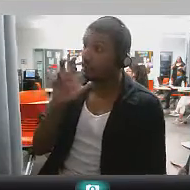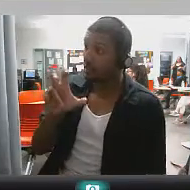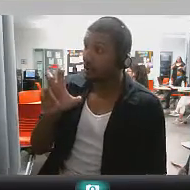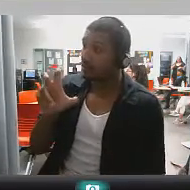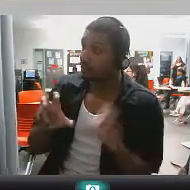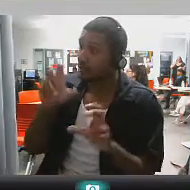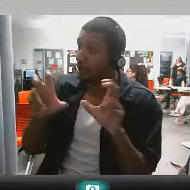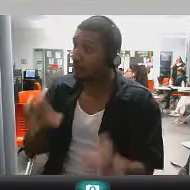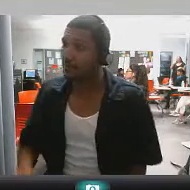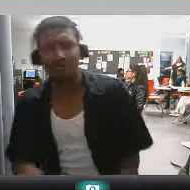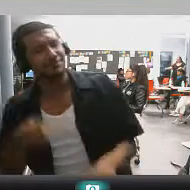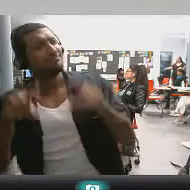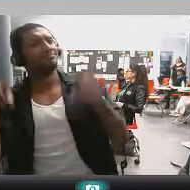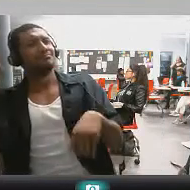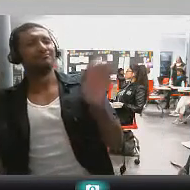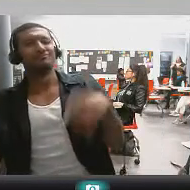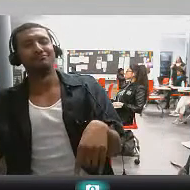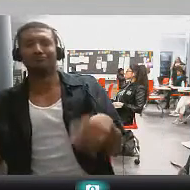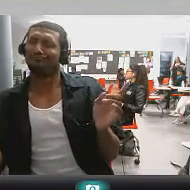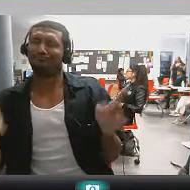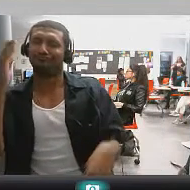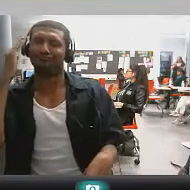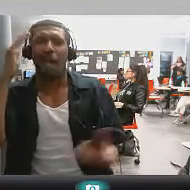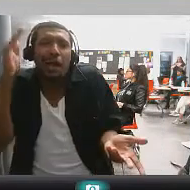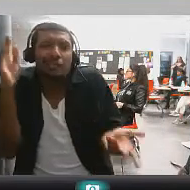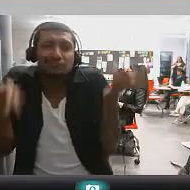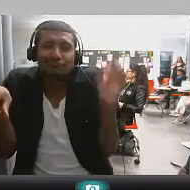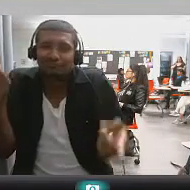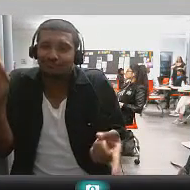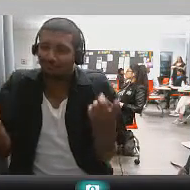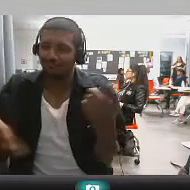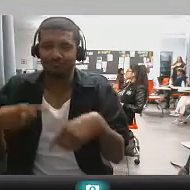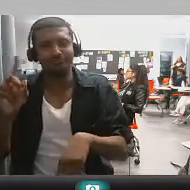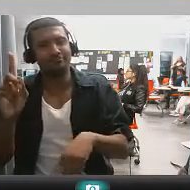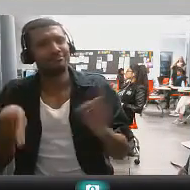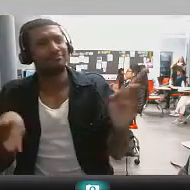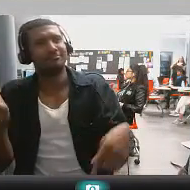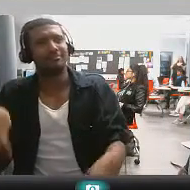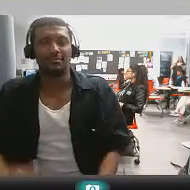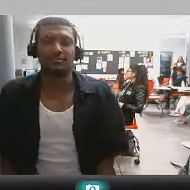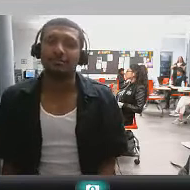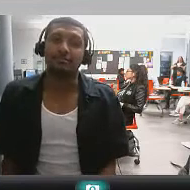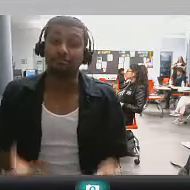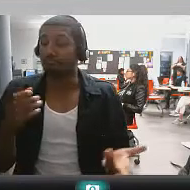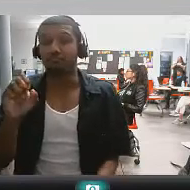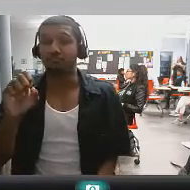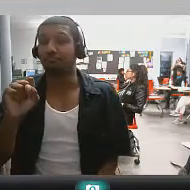up and down I don't really know they're up and down they could go anywhere It's um those are stocks we don't know